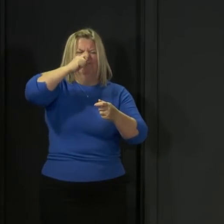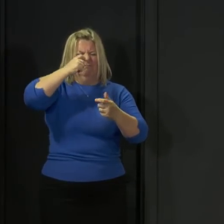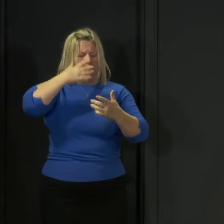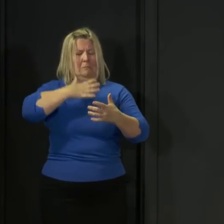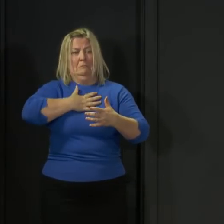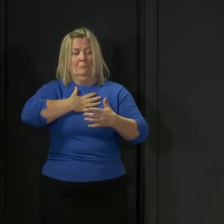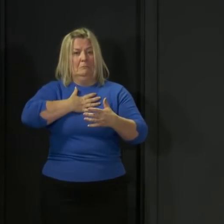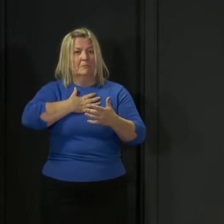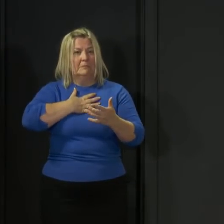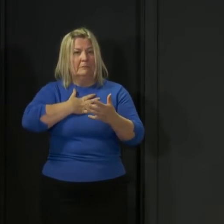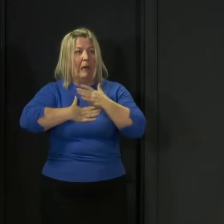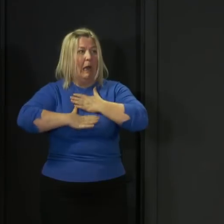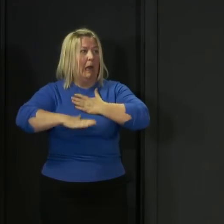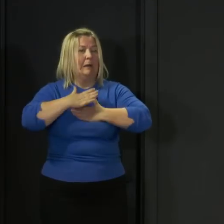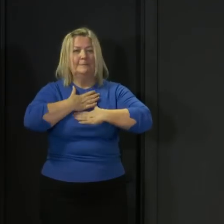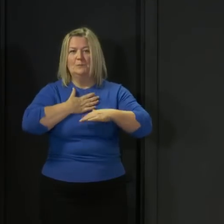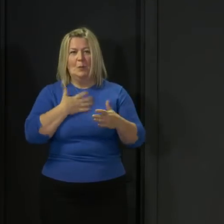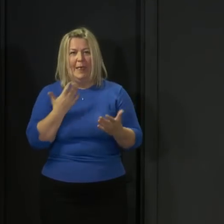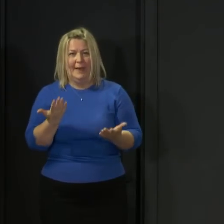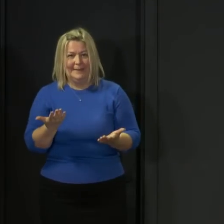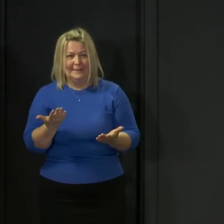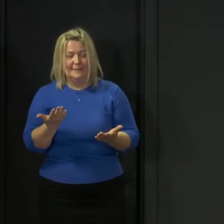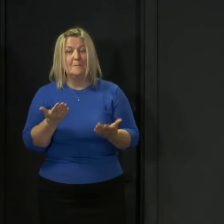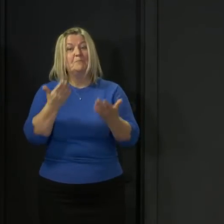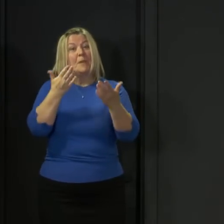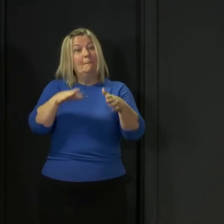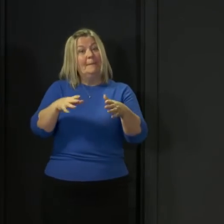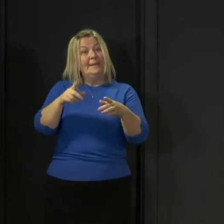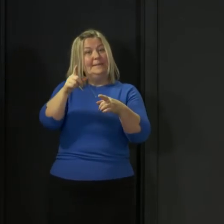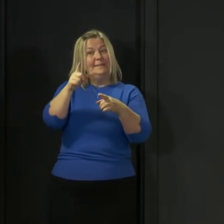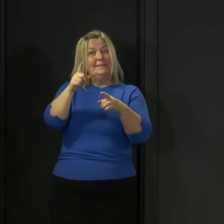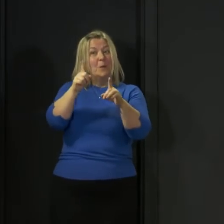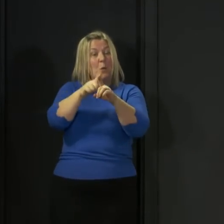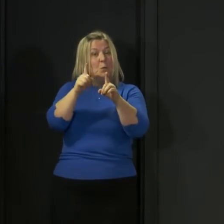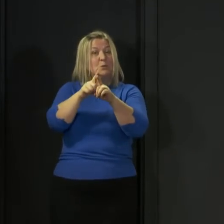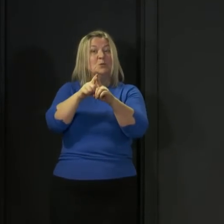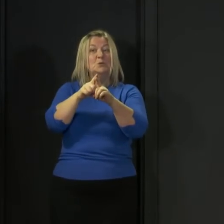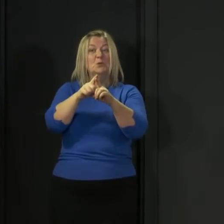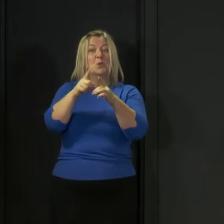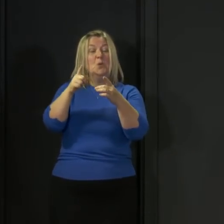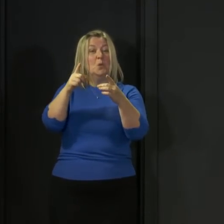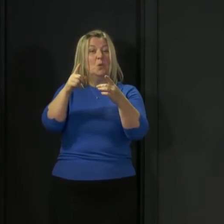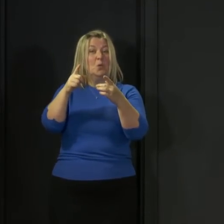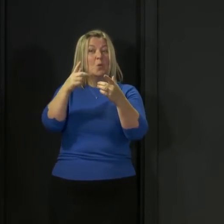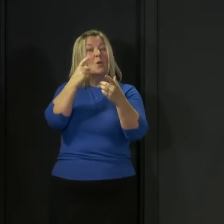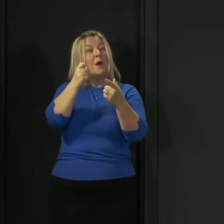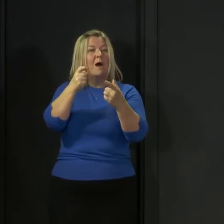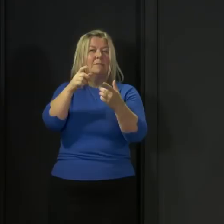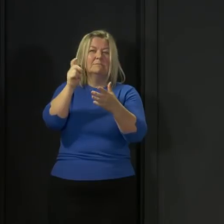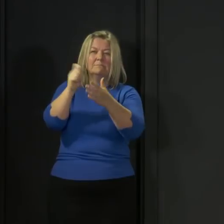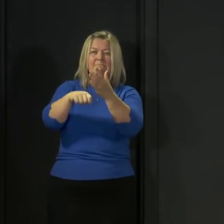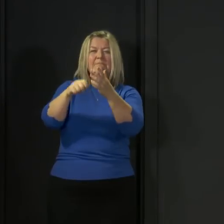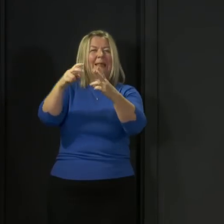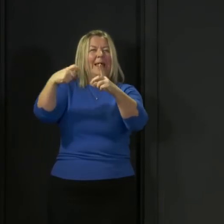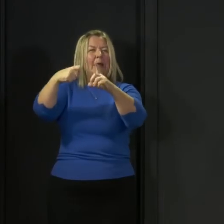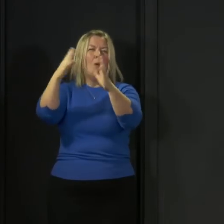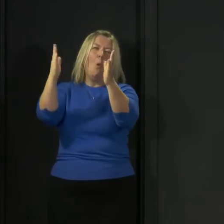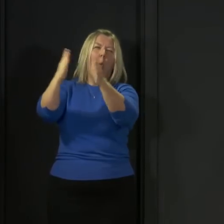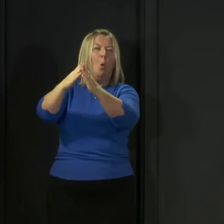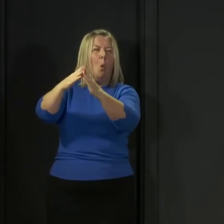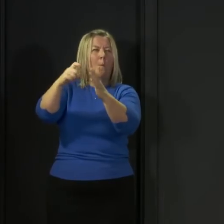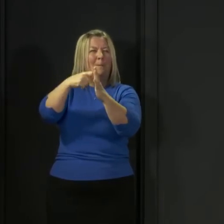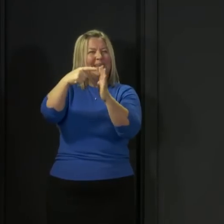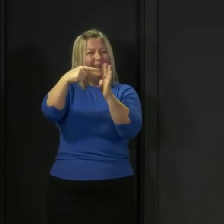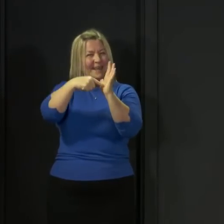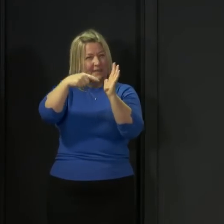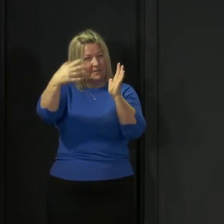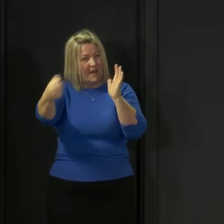been trials of home testing kits which I think in the fullness of time we would like to see used more but there are issues around